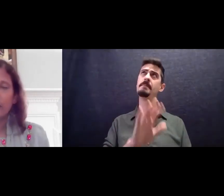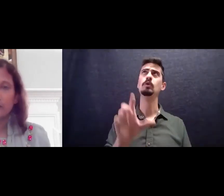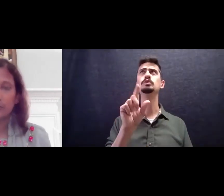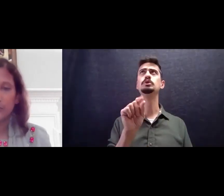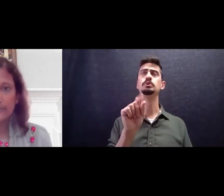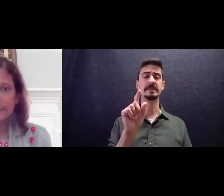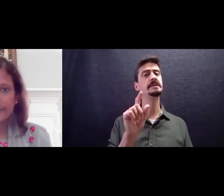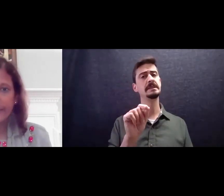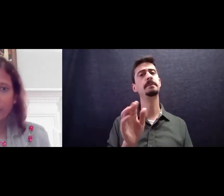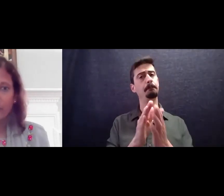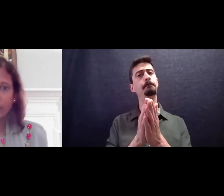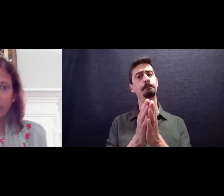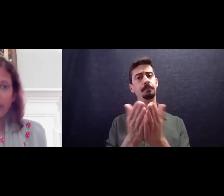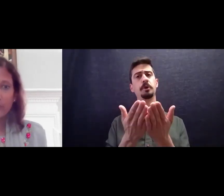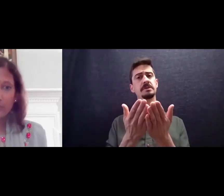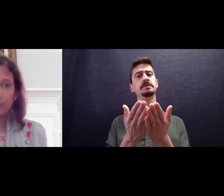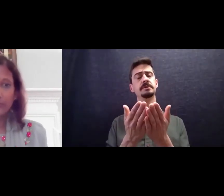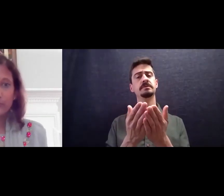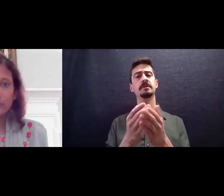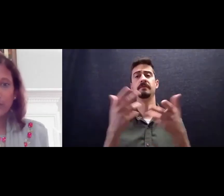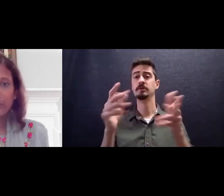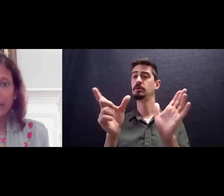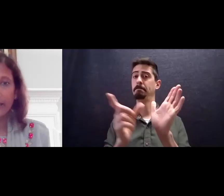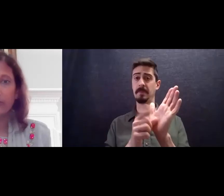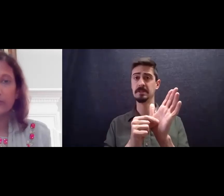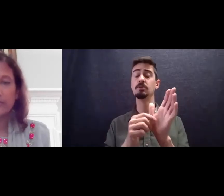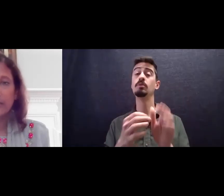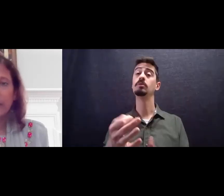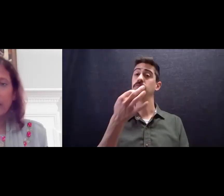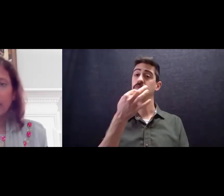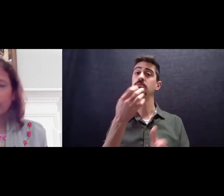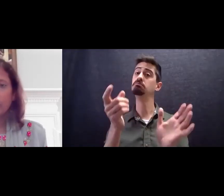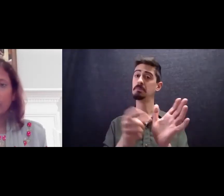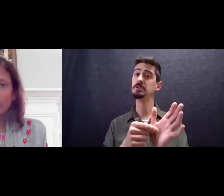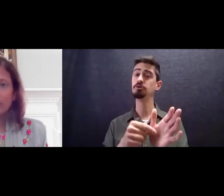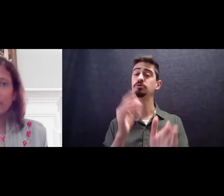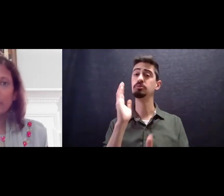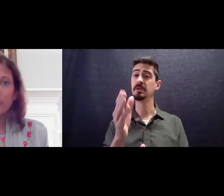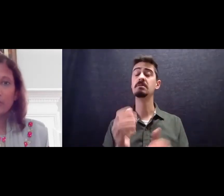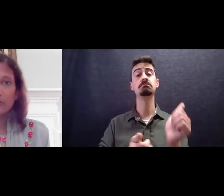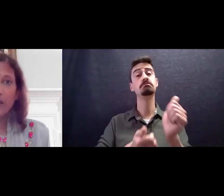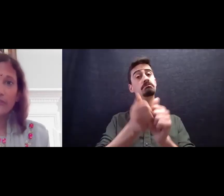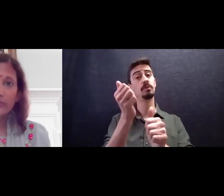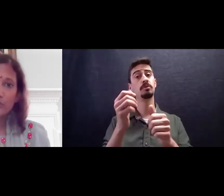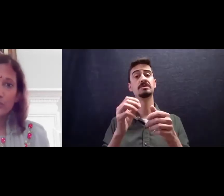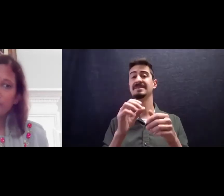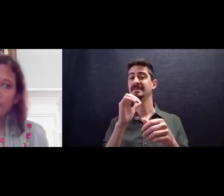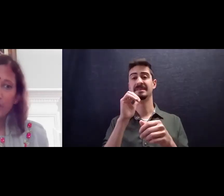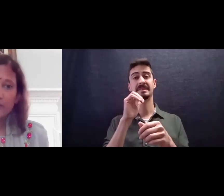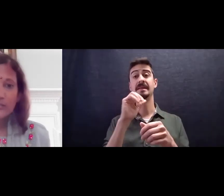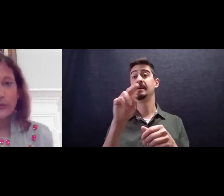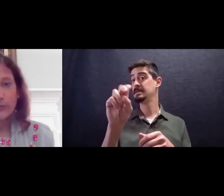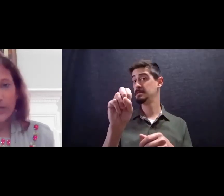books that are, have been published or coming out. Most of them are non-fiction.